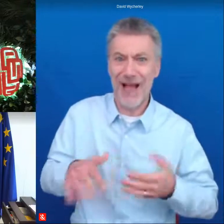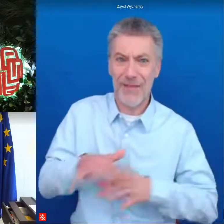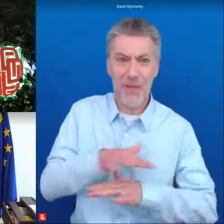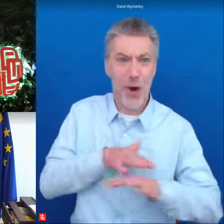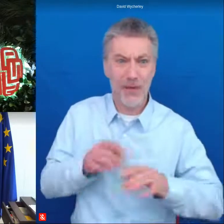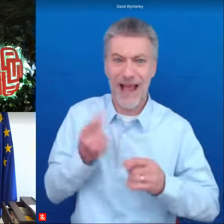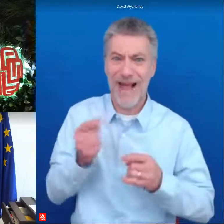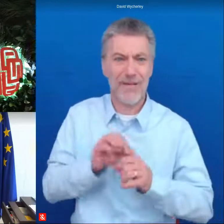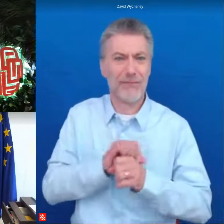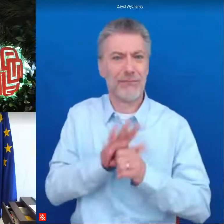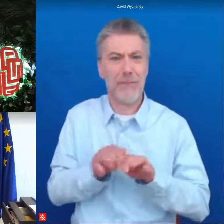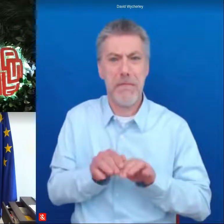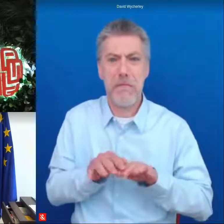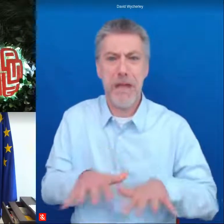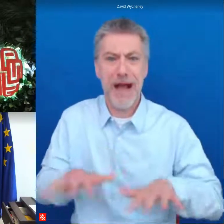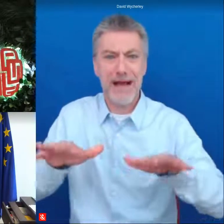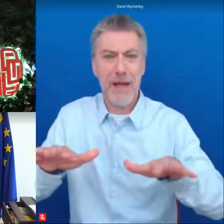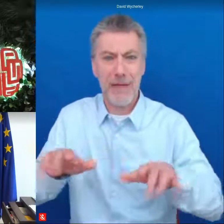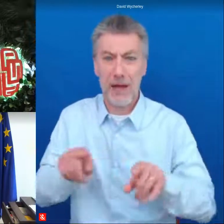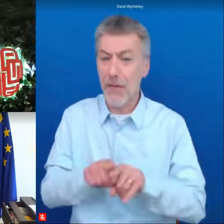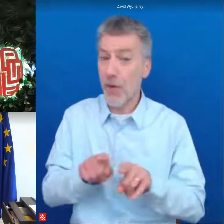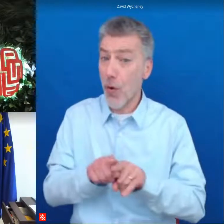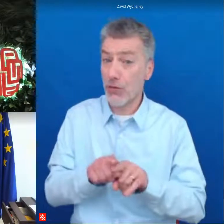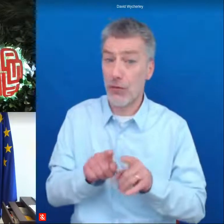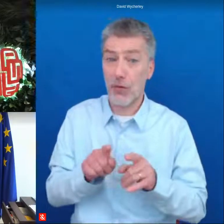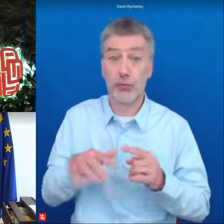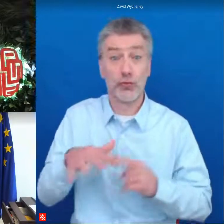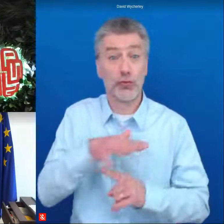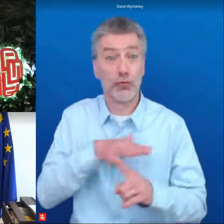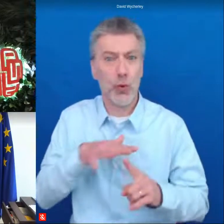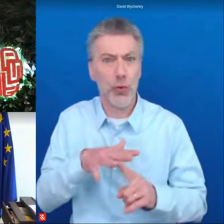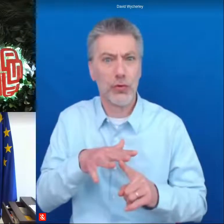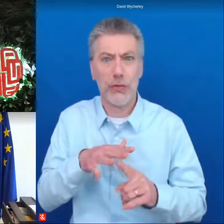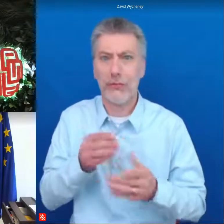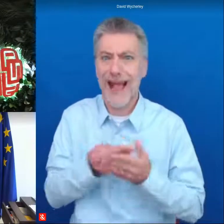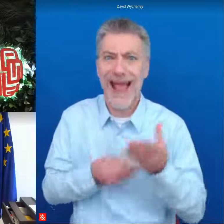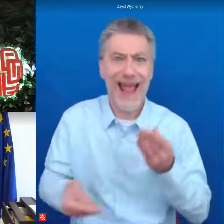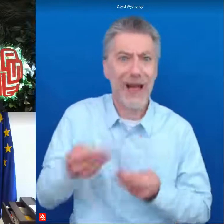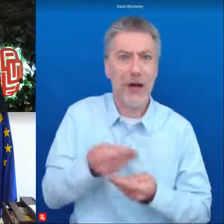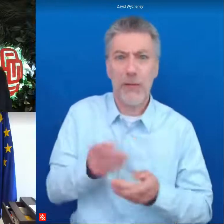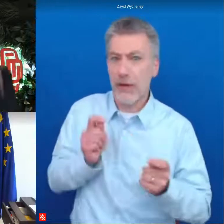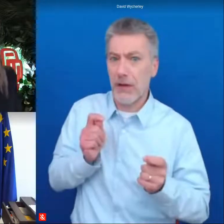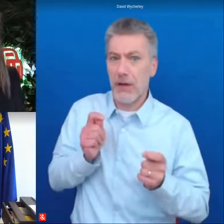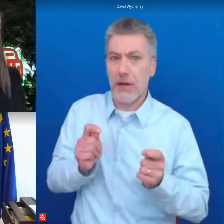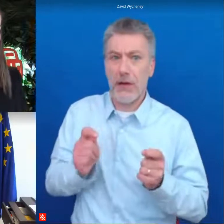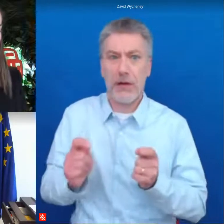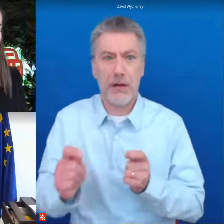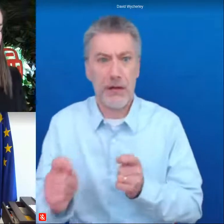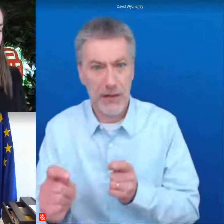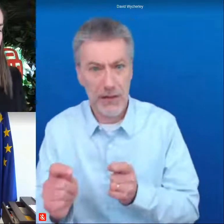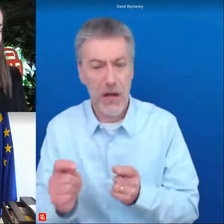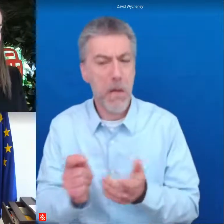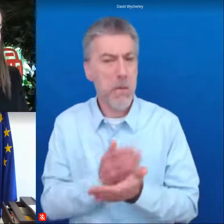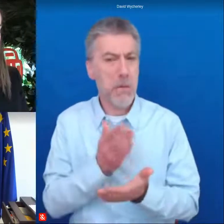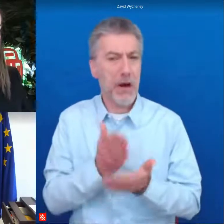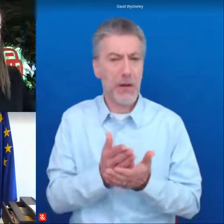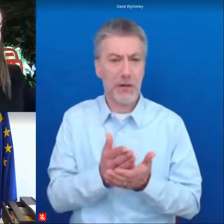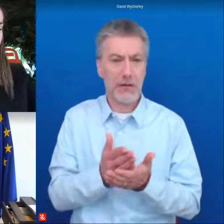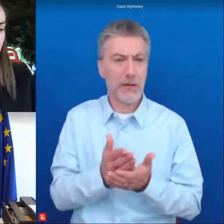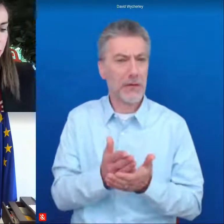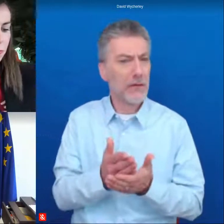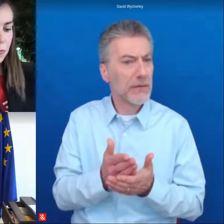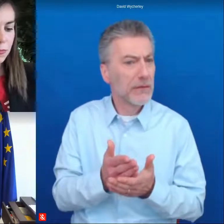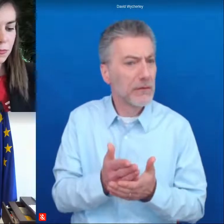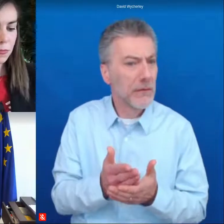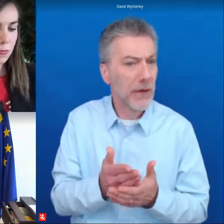pandemic but also because of the social and economic transitions caused by the automation uh the